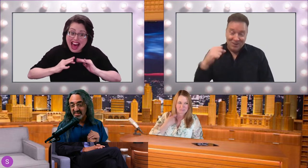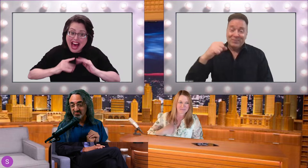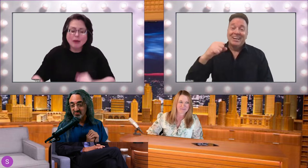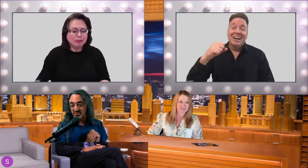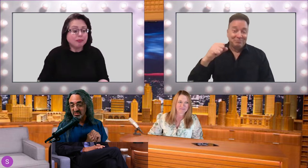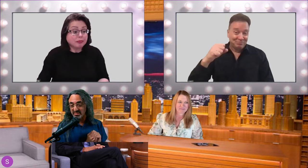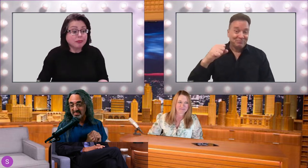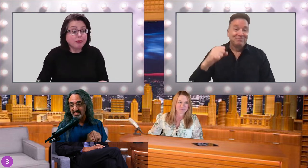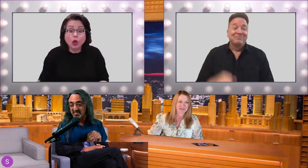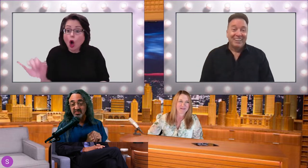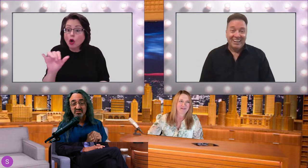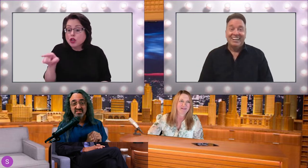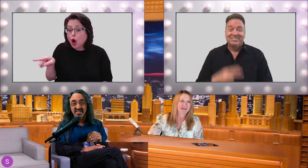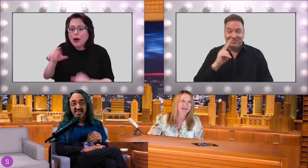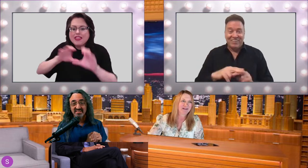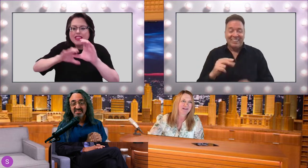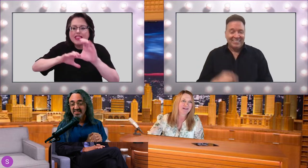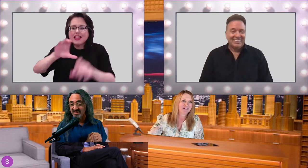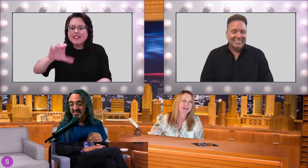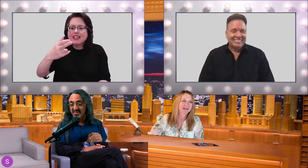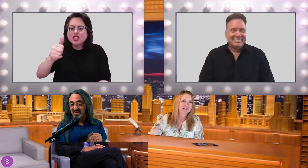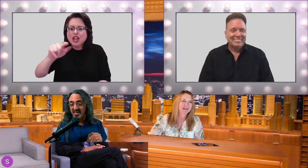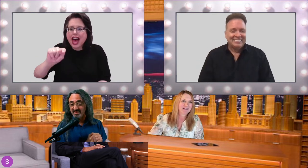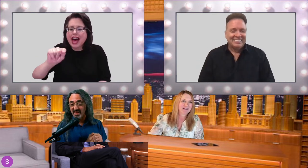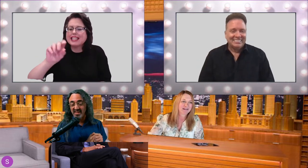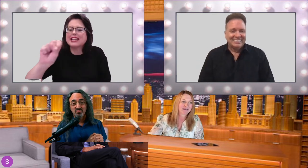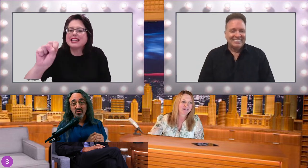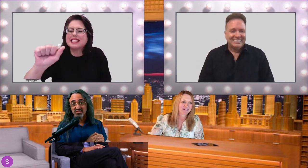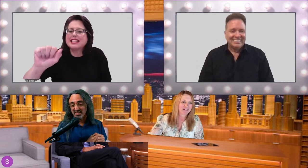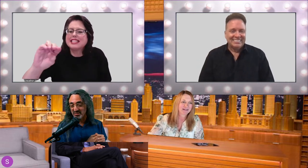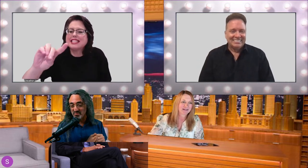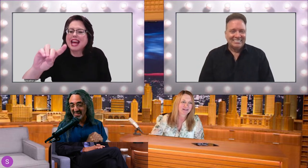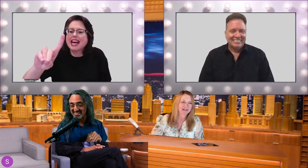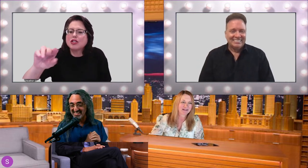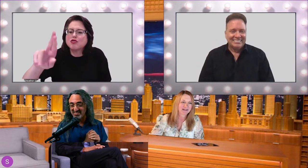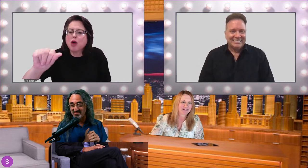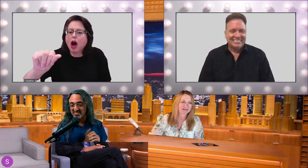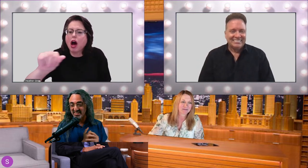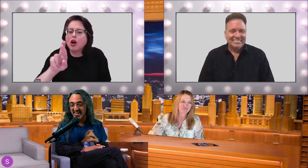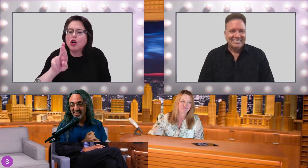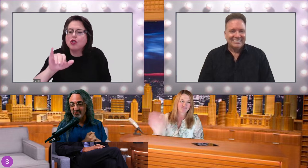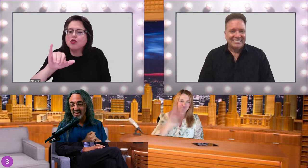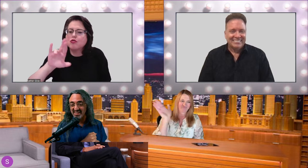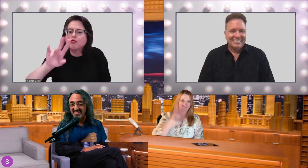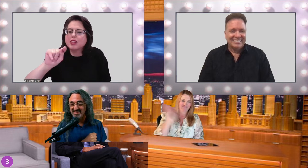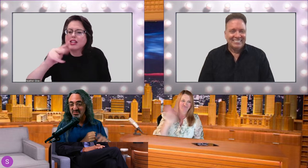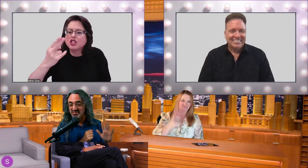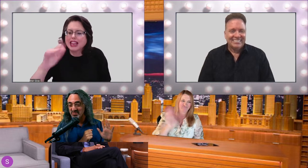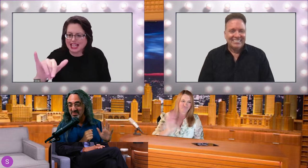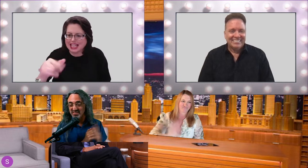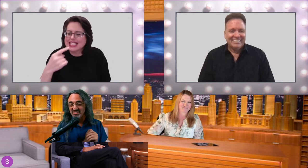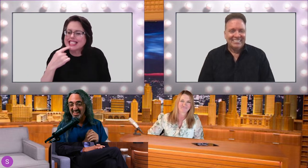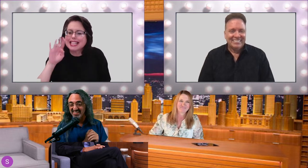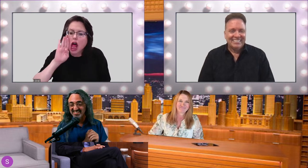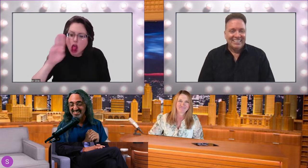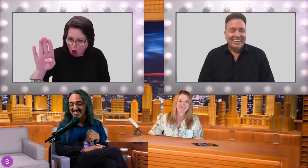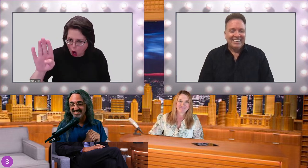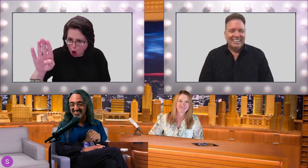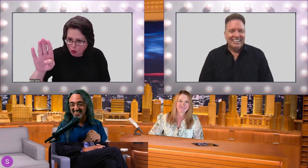Sandra Richley says hello to Dan. And, we all say hello back to Sandra Richley. And, Ryan is also in the chat. Good to see you, Ryan.